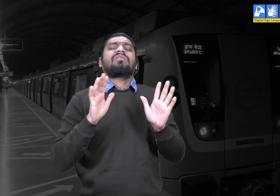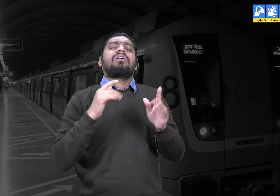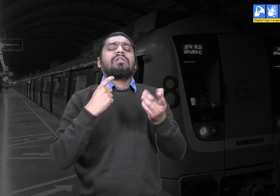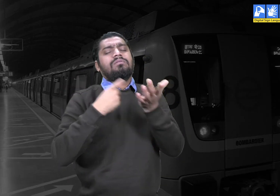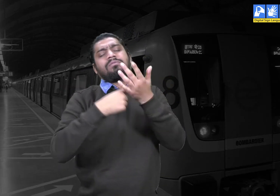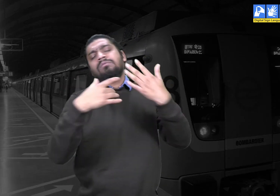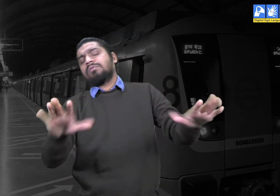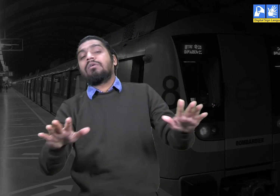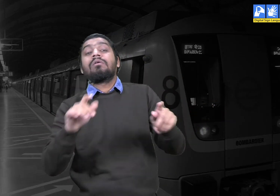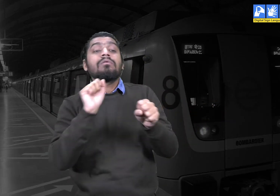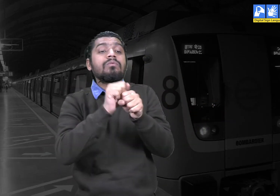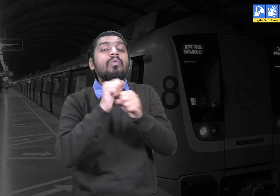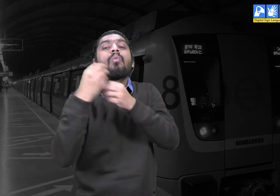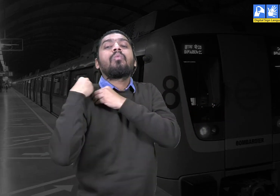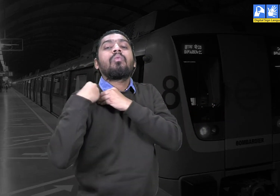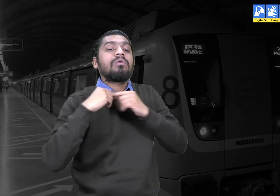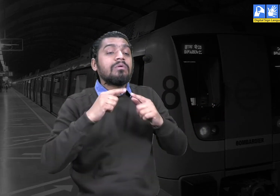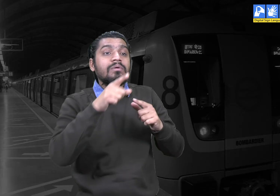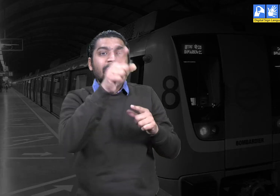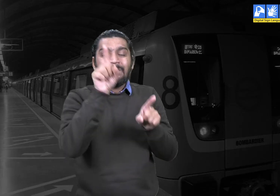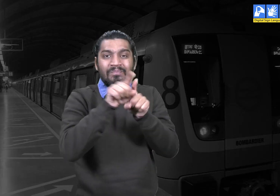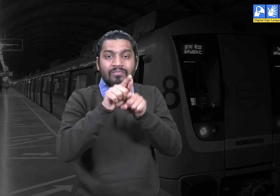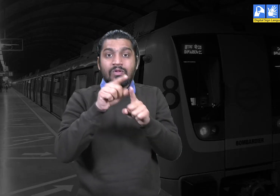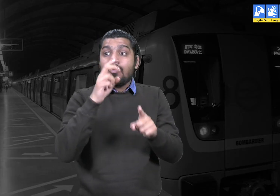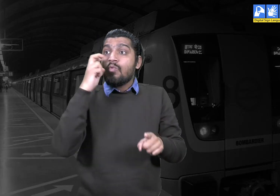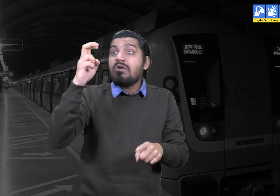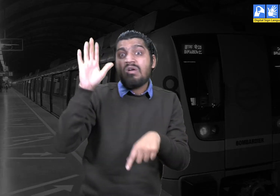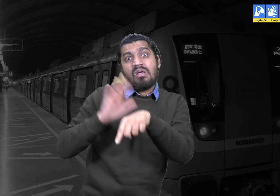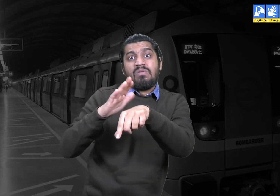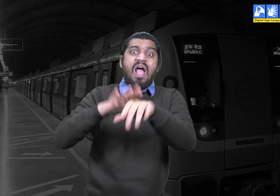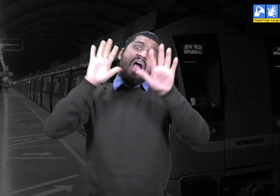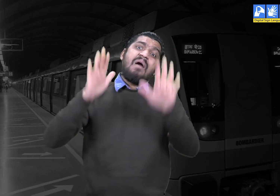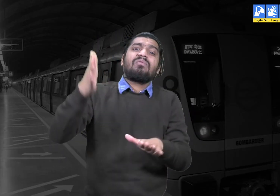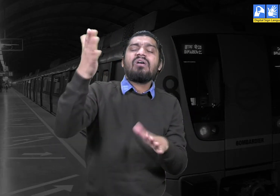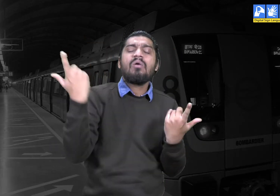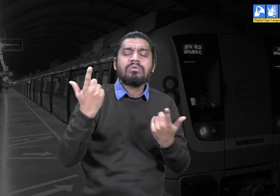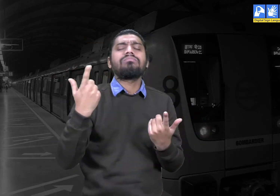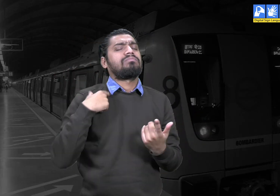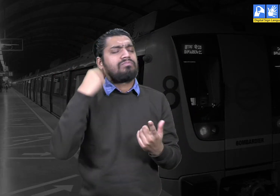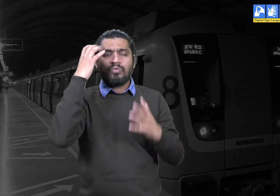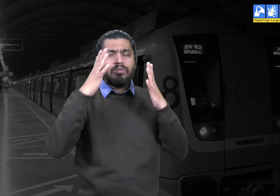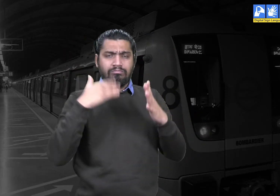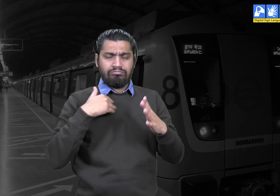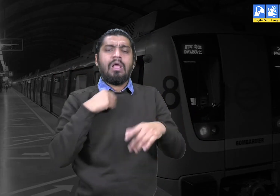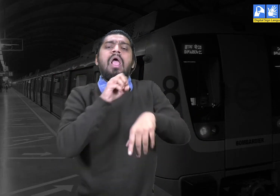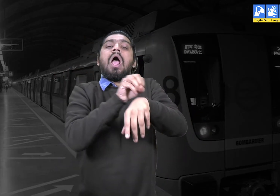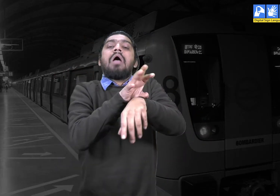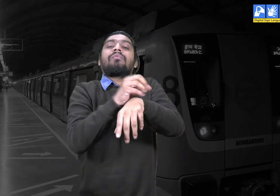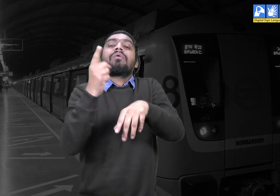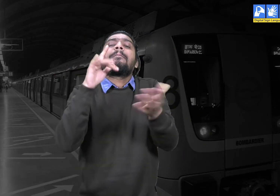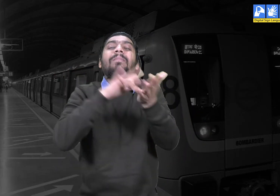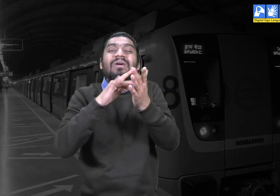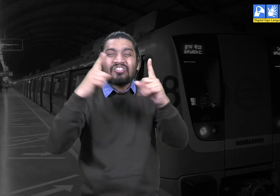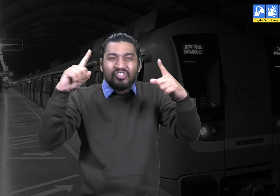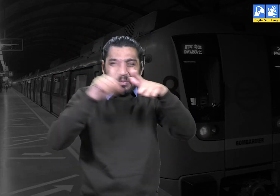being on his side, he resigned from here serving only as consultant to prior projects.